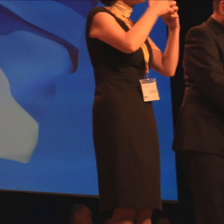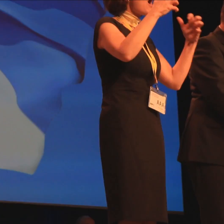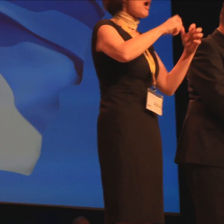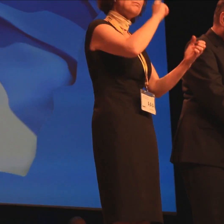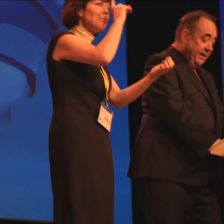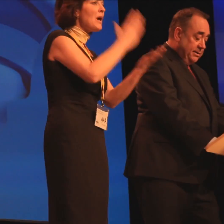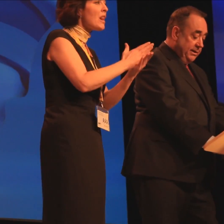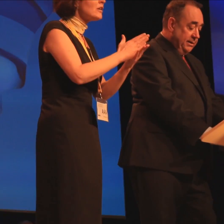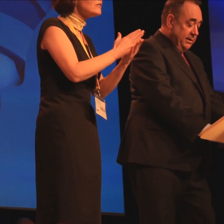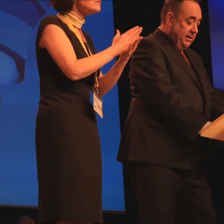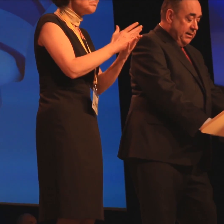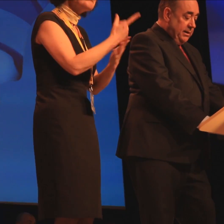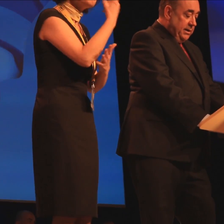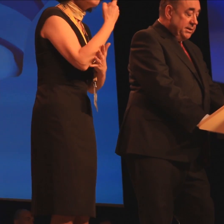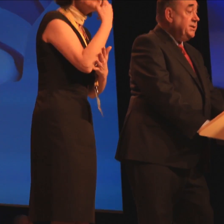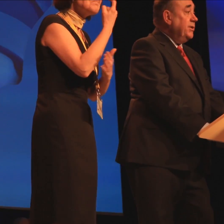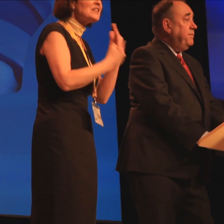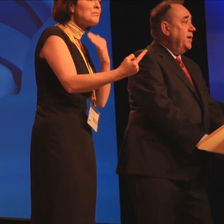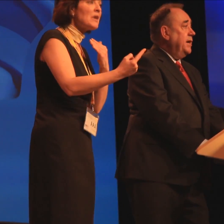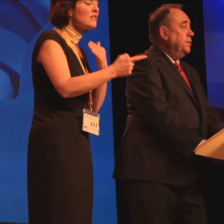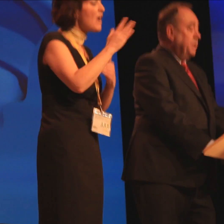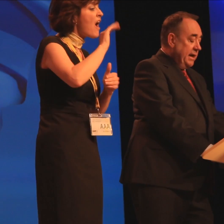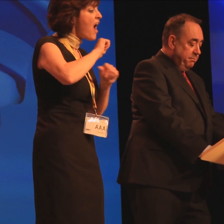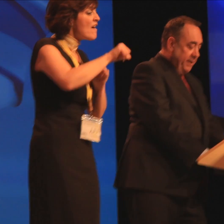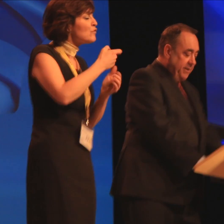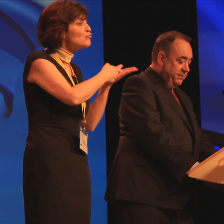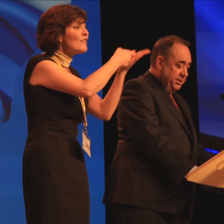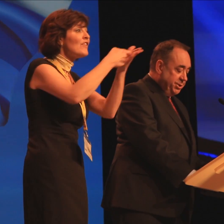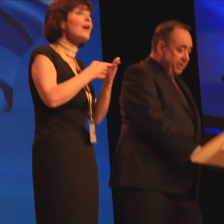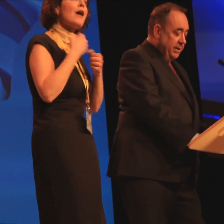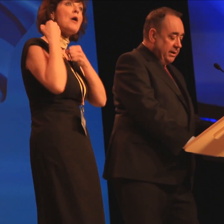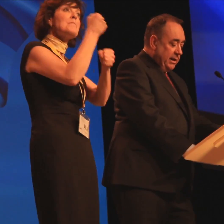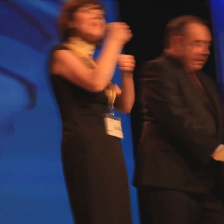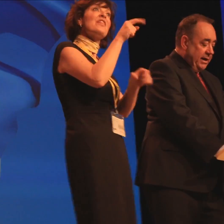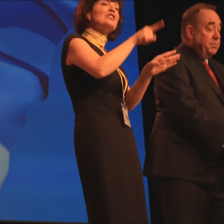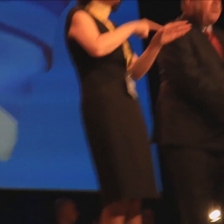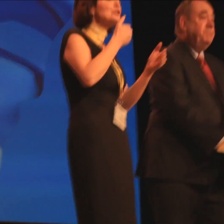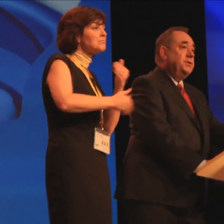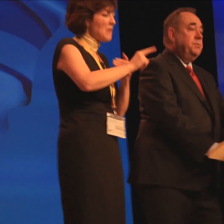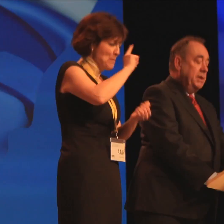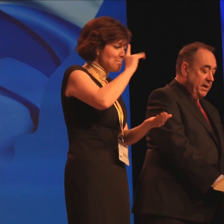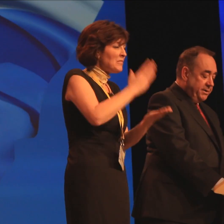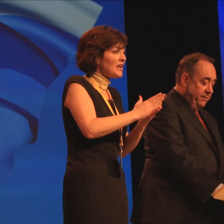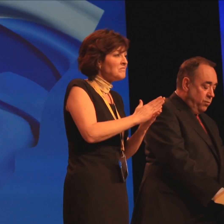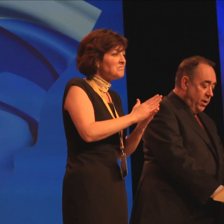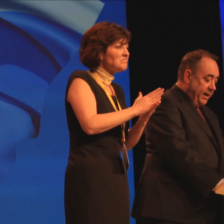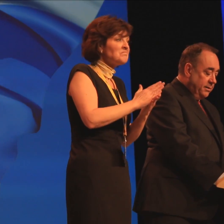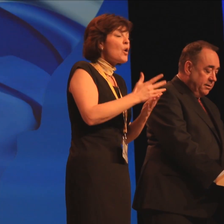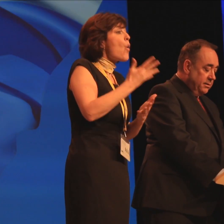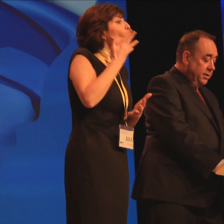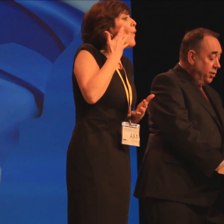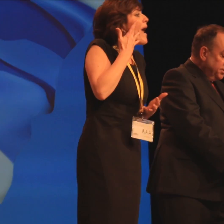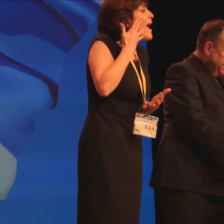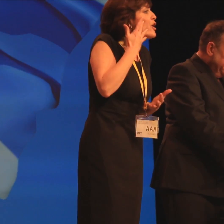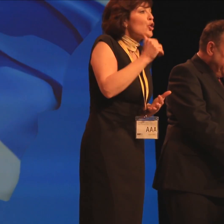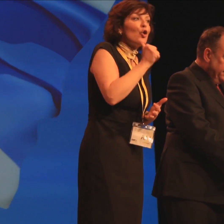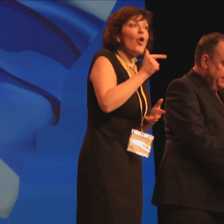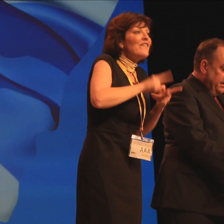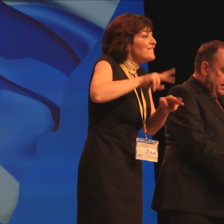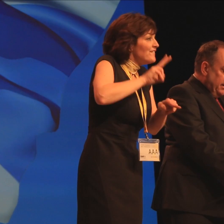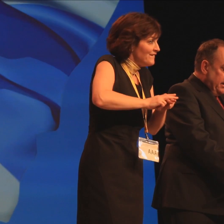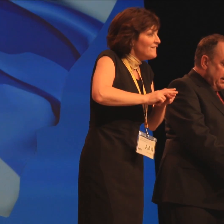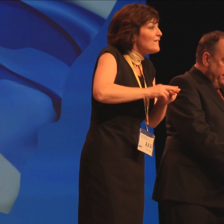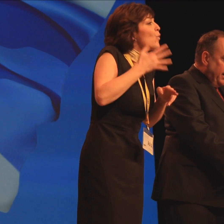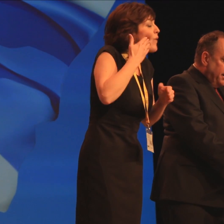I believed it to be likely. Since the referendum campaign of this year I believed it to be a matter of when not TIF.